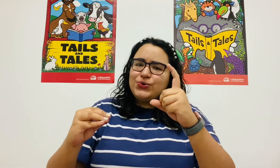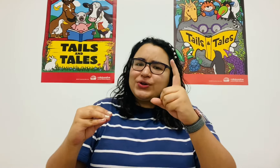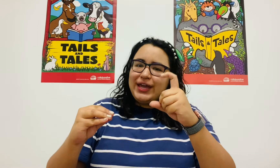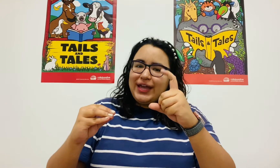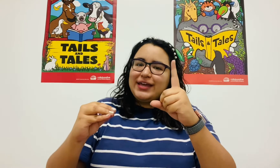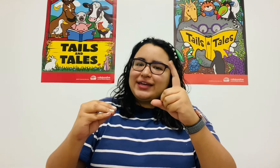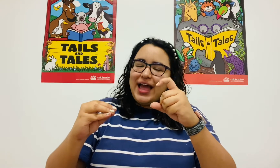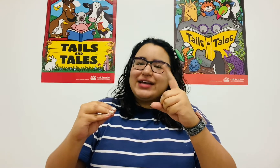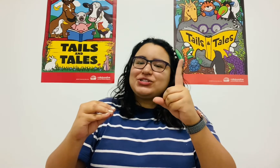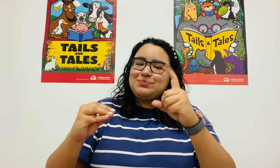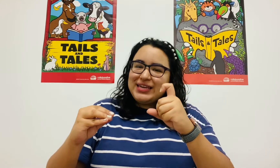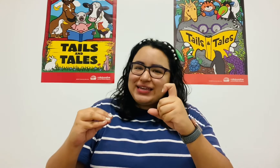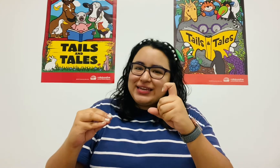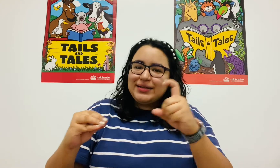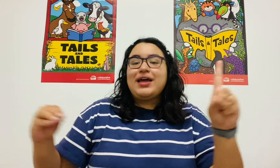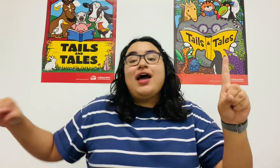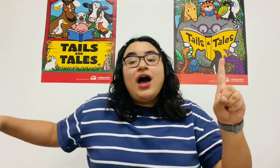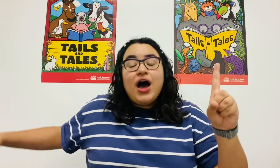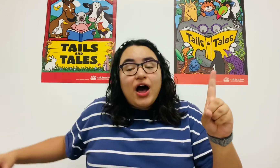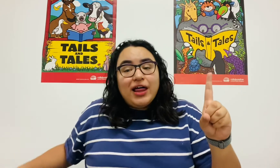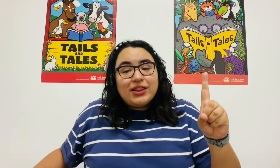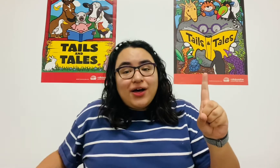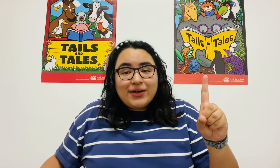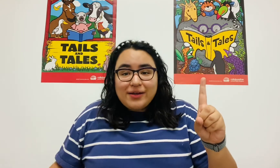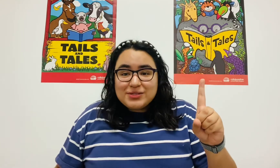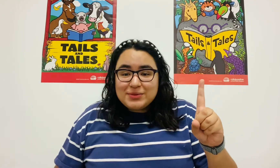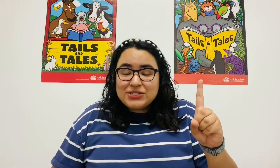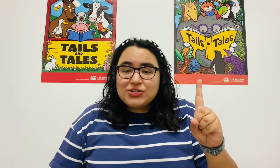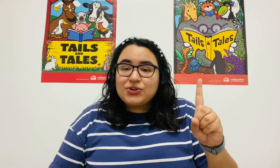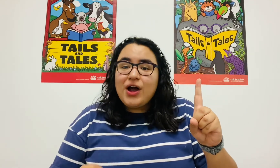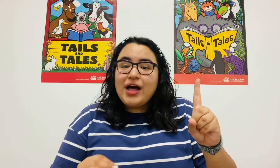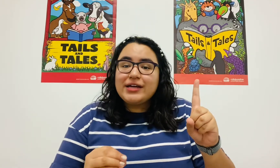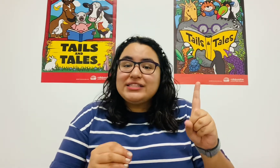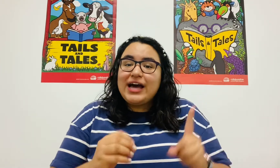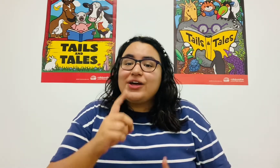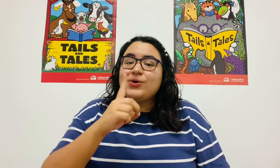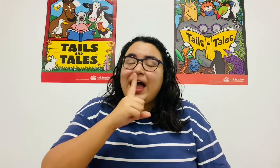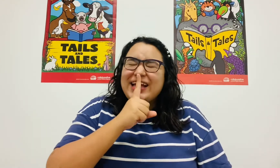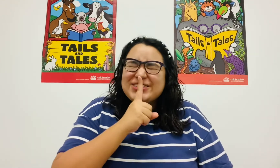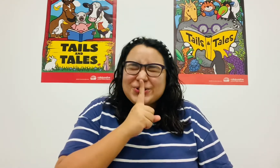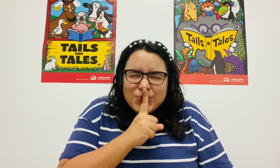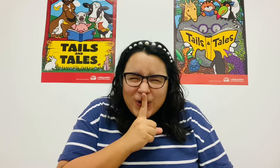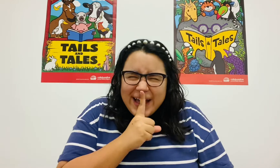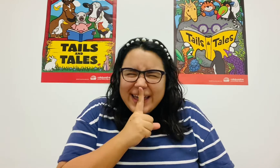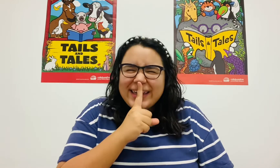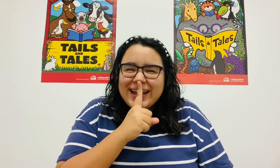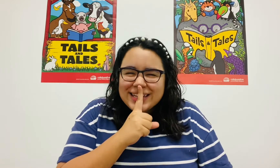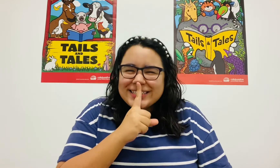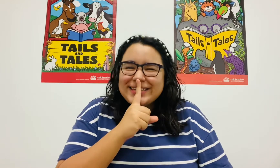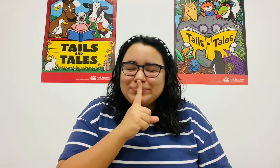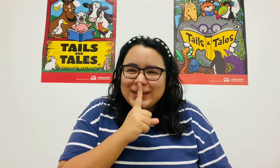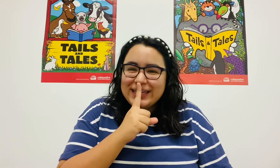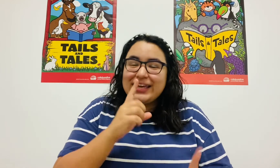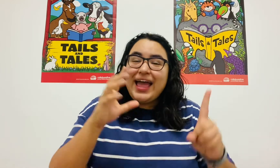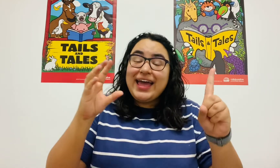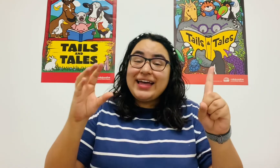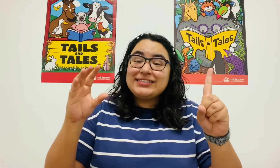can't catch me. Along comes Mr. Crocodile, as quiet as can be, and